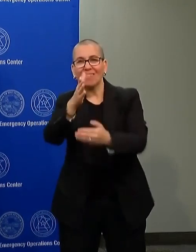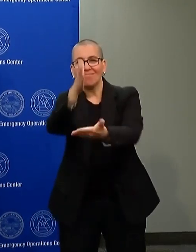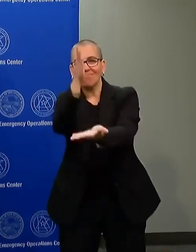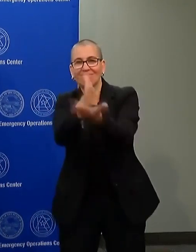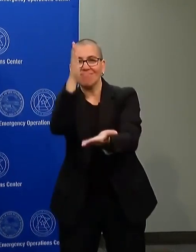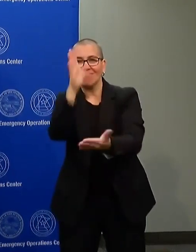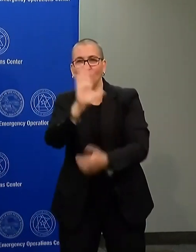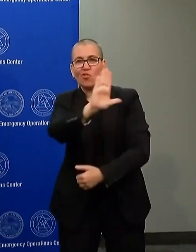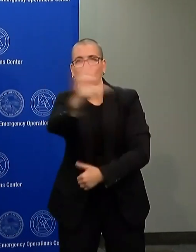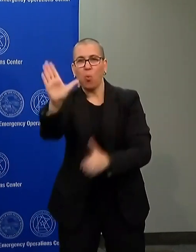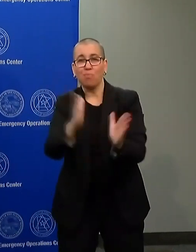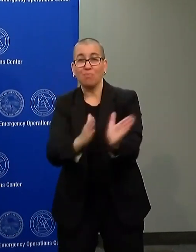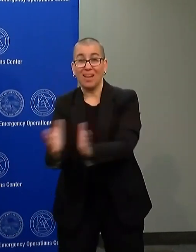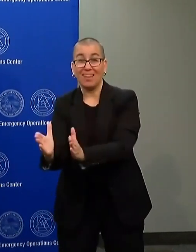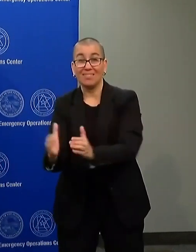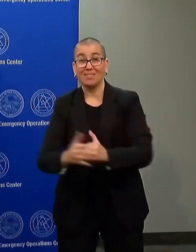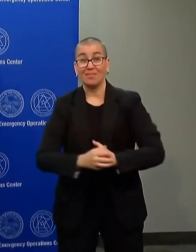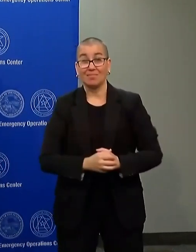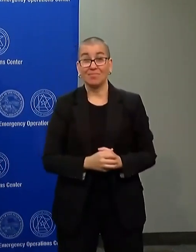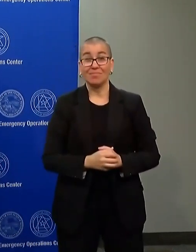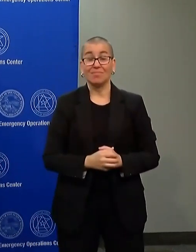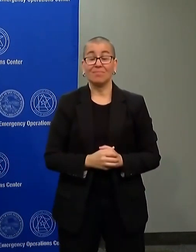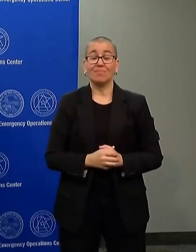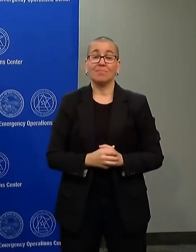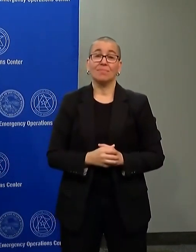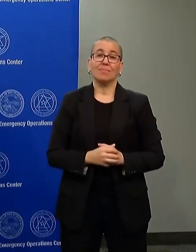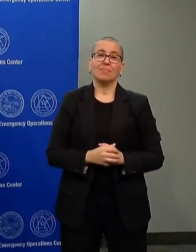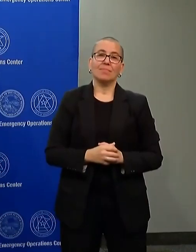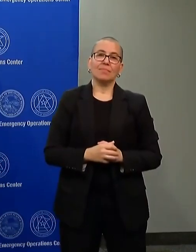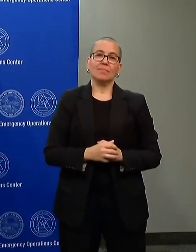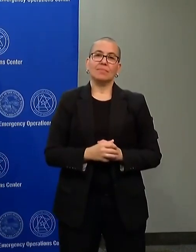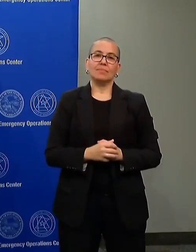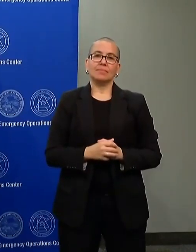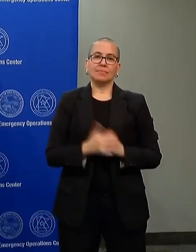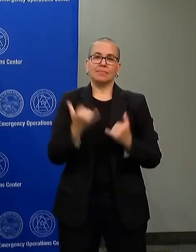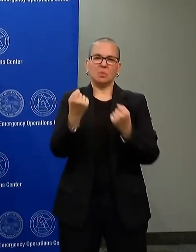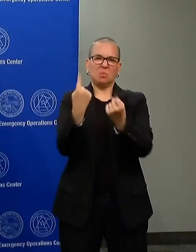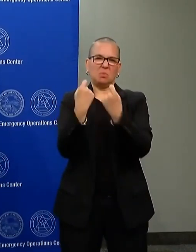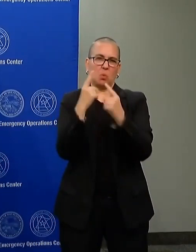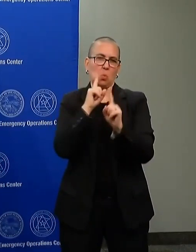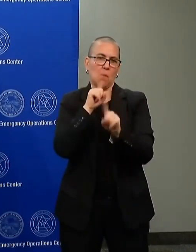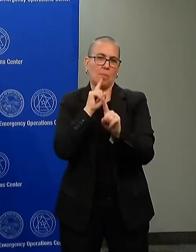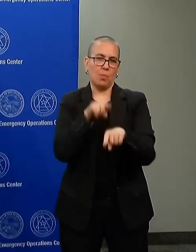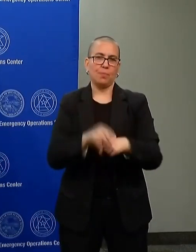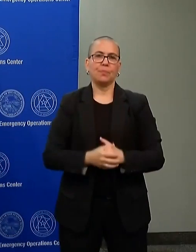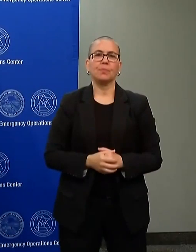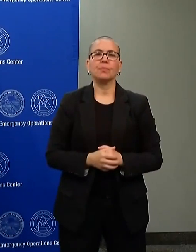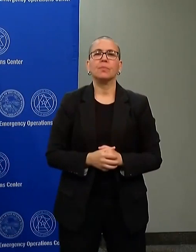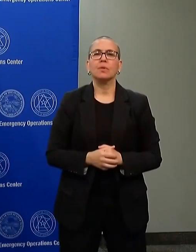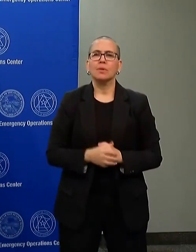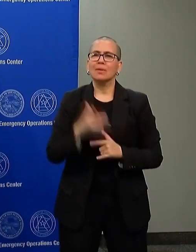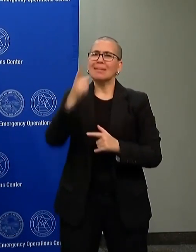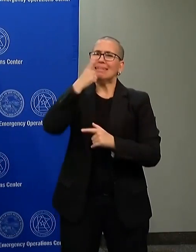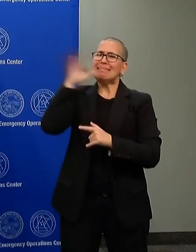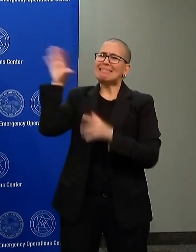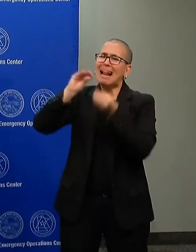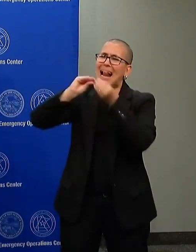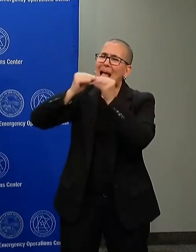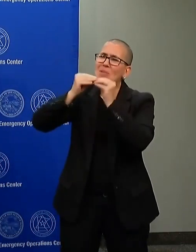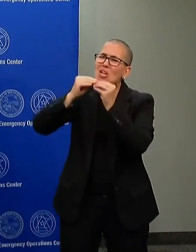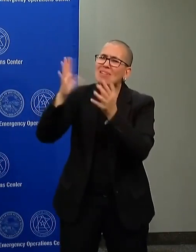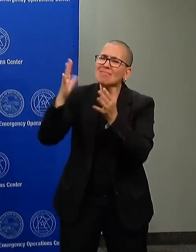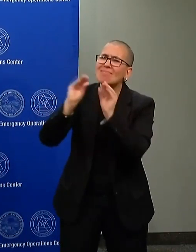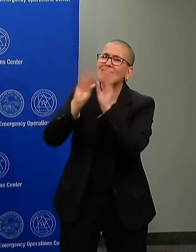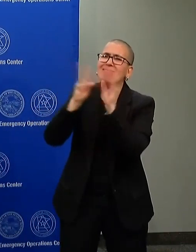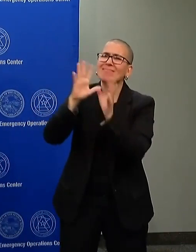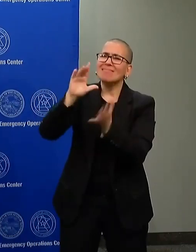with the folks up here. Peter, more specific about numbers. I don't think you are saying that 10,000 people have come in from